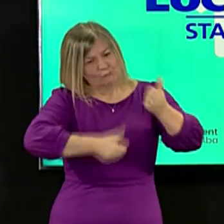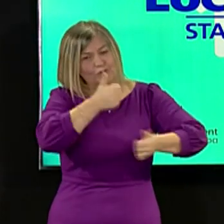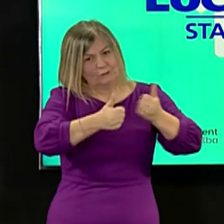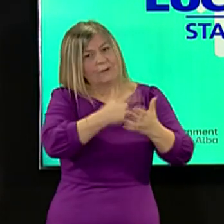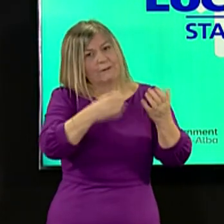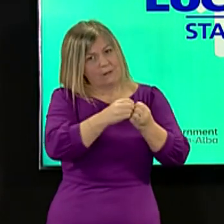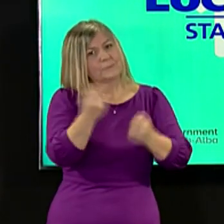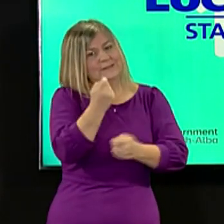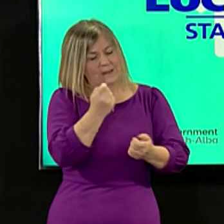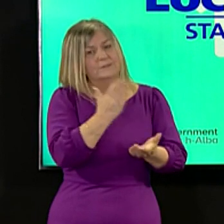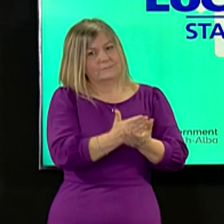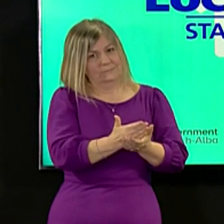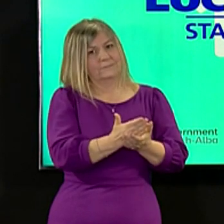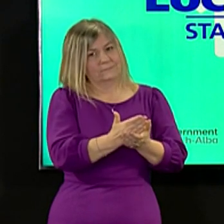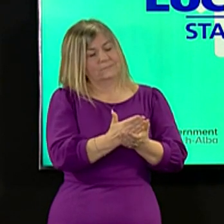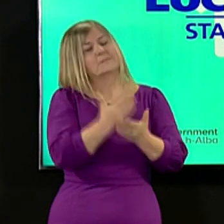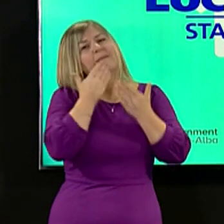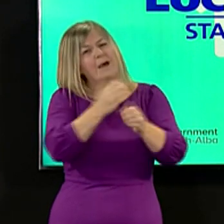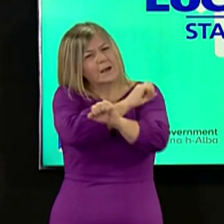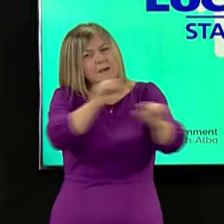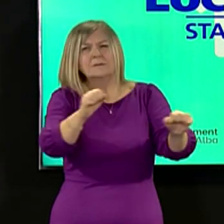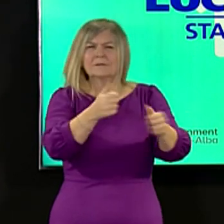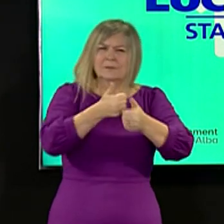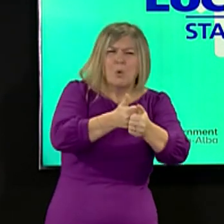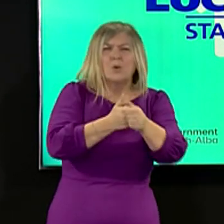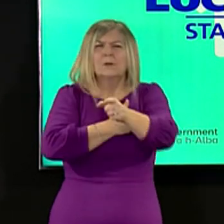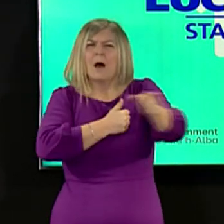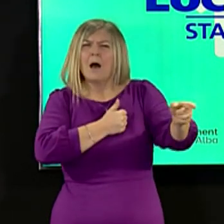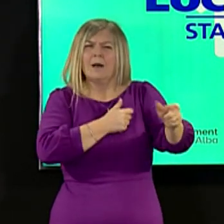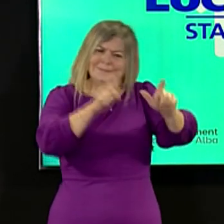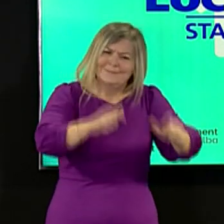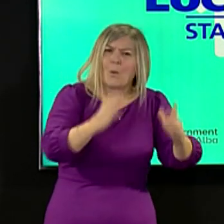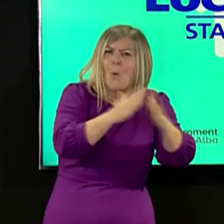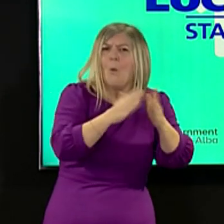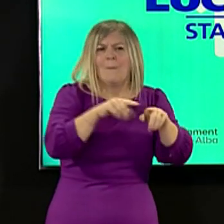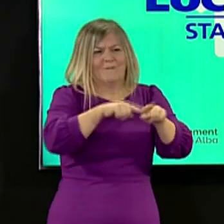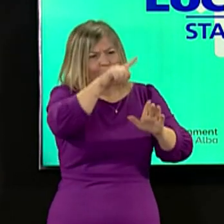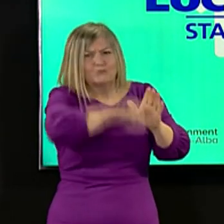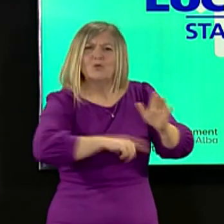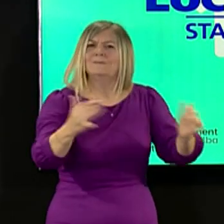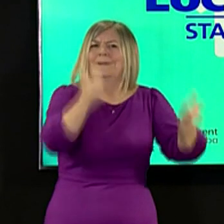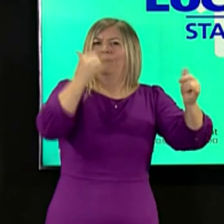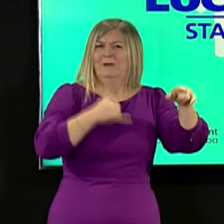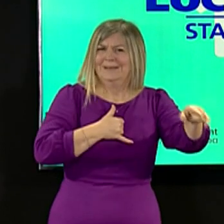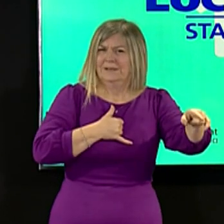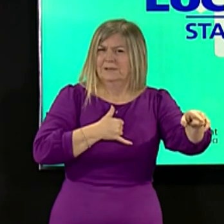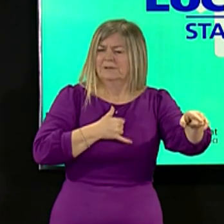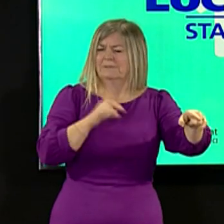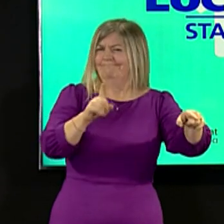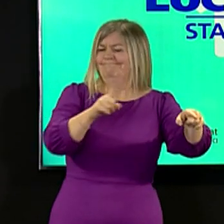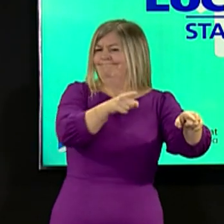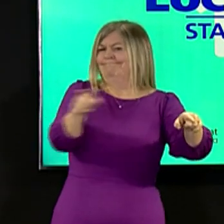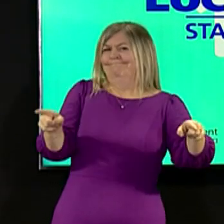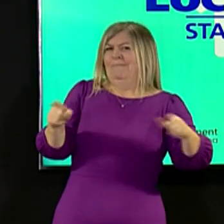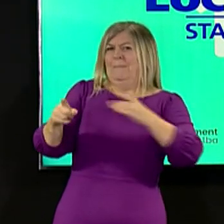success and thank all those fans who celebrated at home and who followed the rules. But the behaviour of some fans